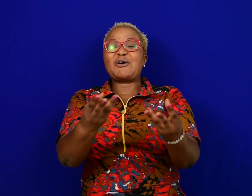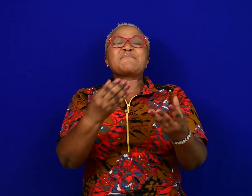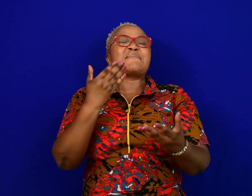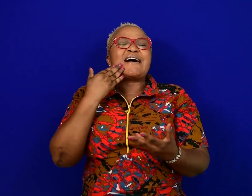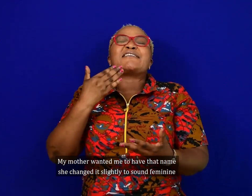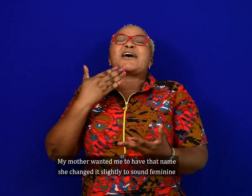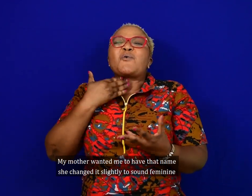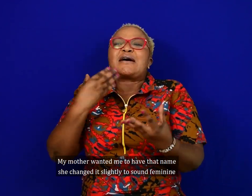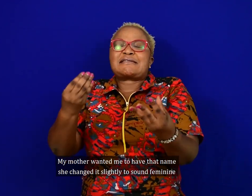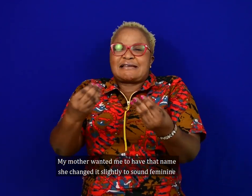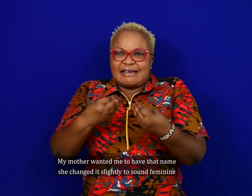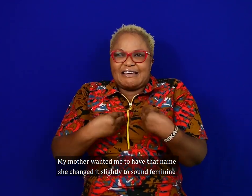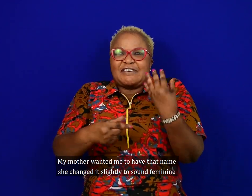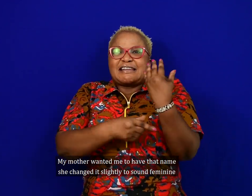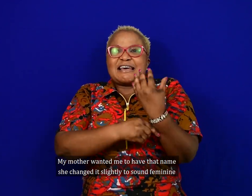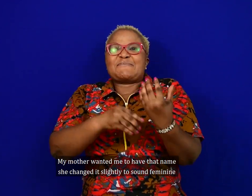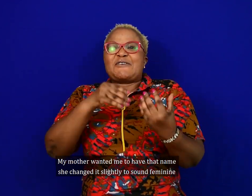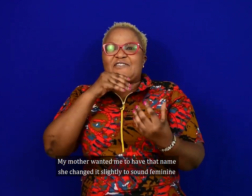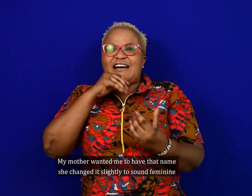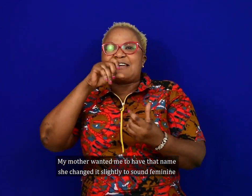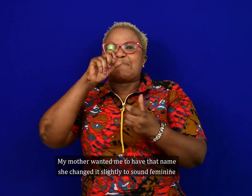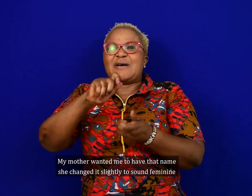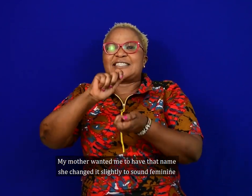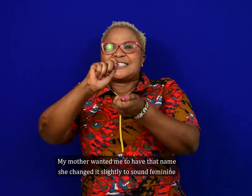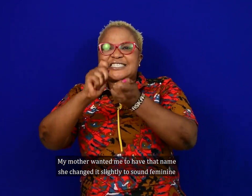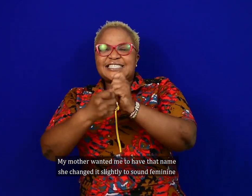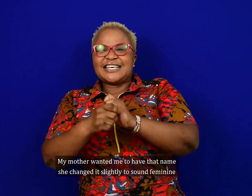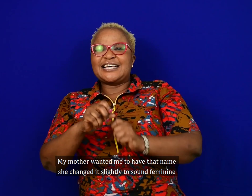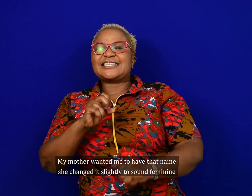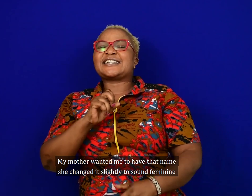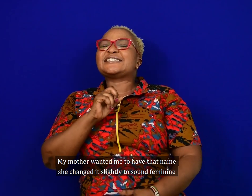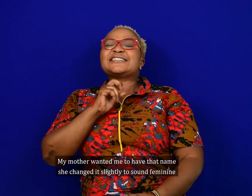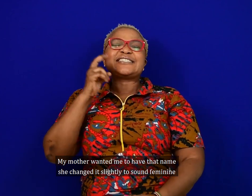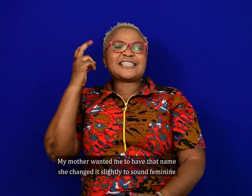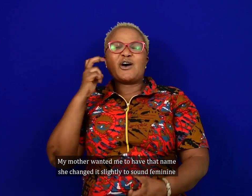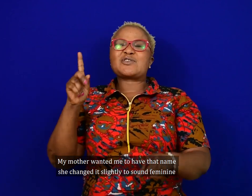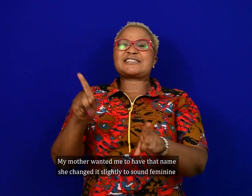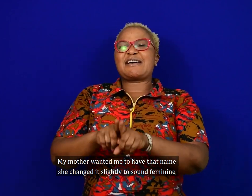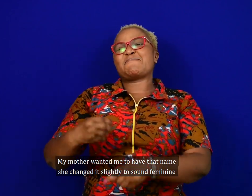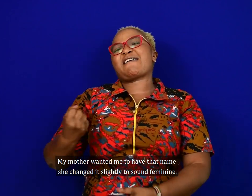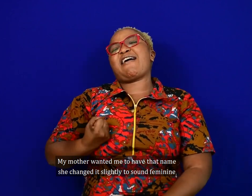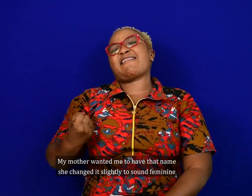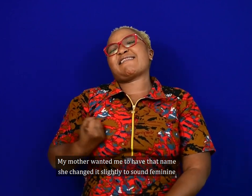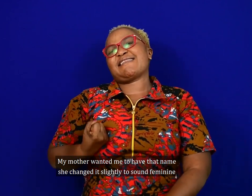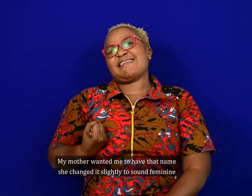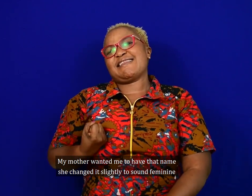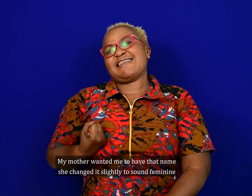So my mother wanted to give me his name, but she had to change it slightly to sound feminine.